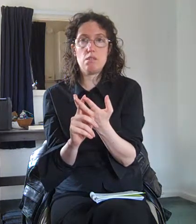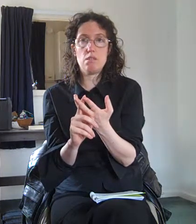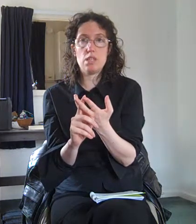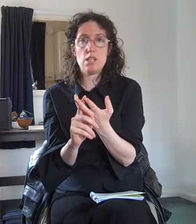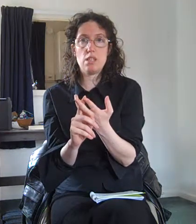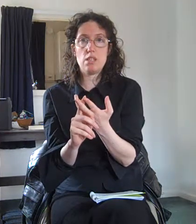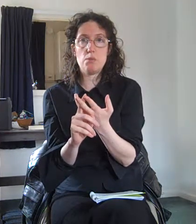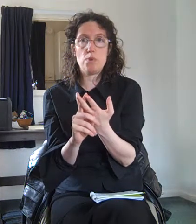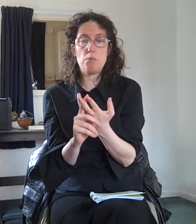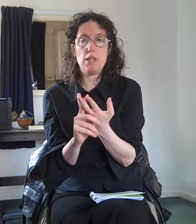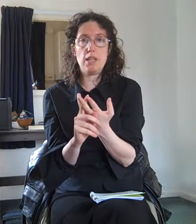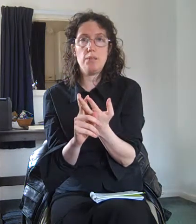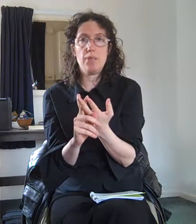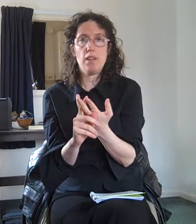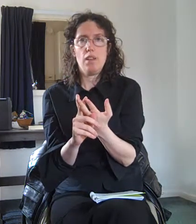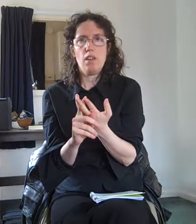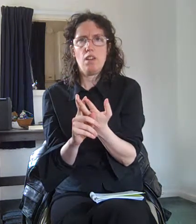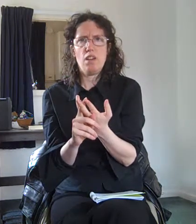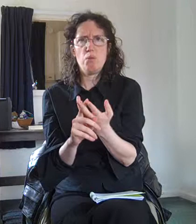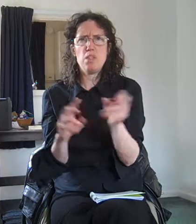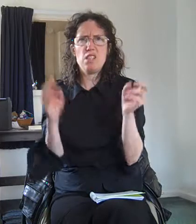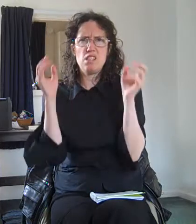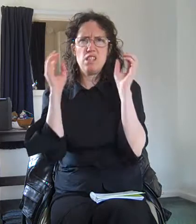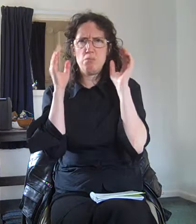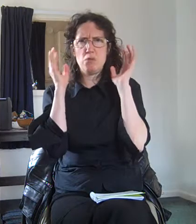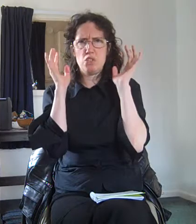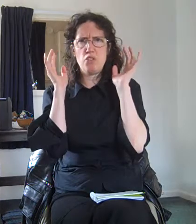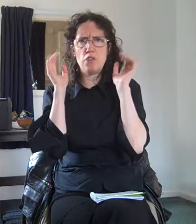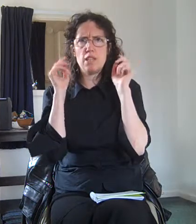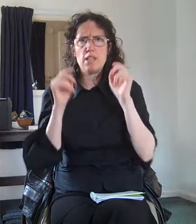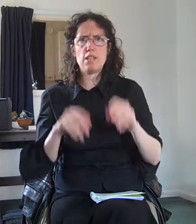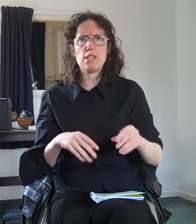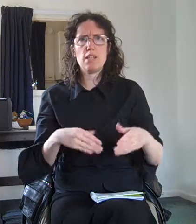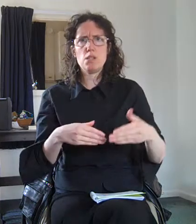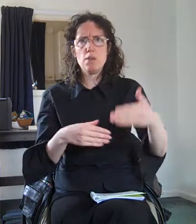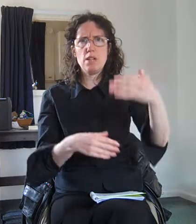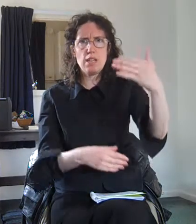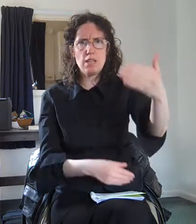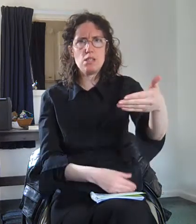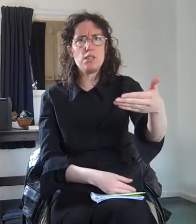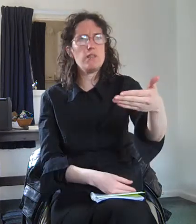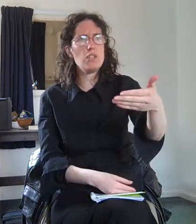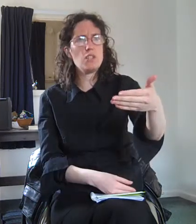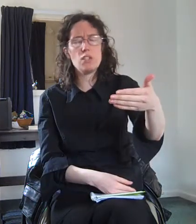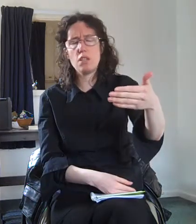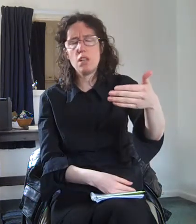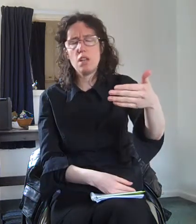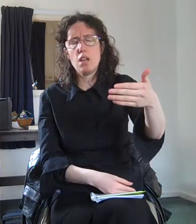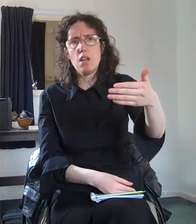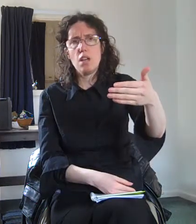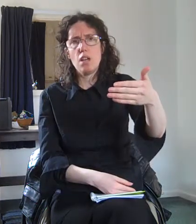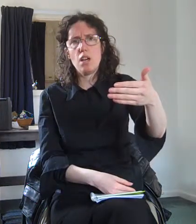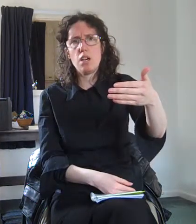long-sightedness properly uh one is the push fogging test that's where they test your vision um